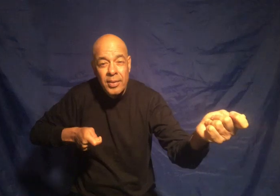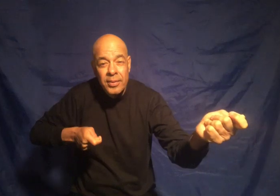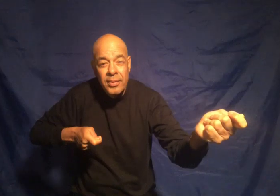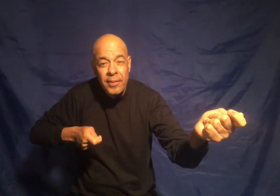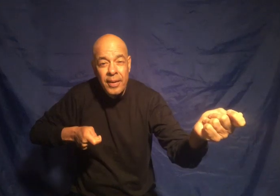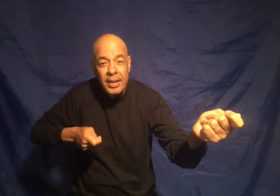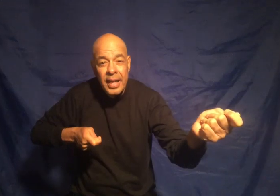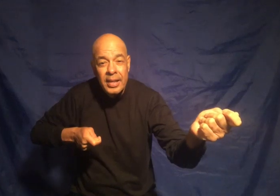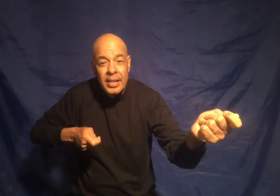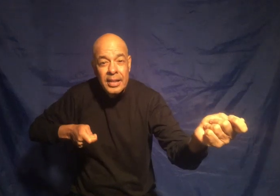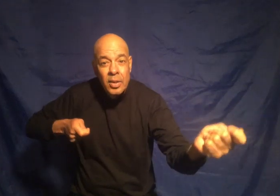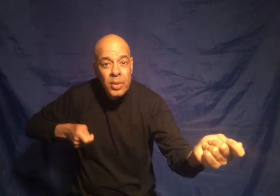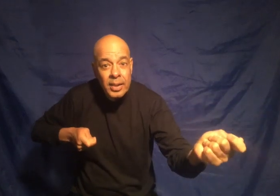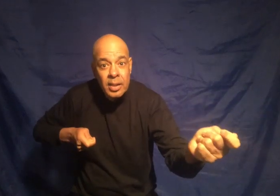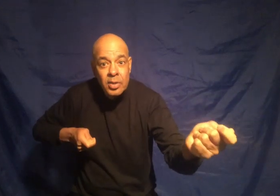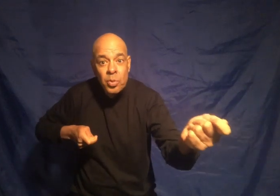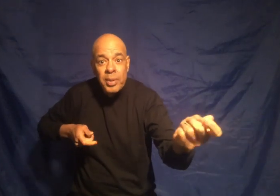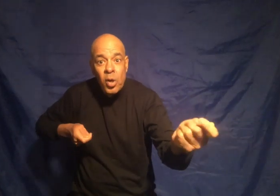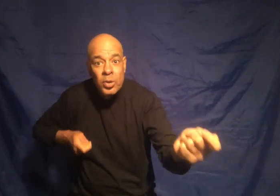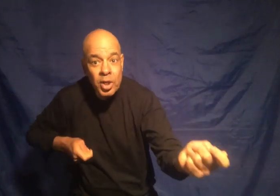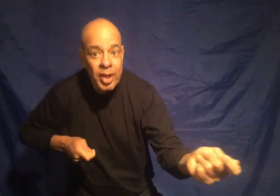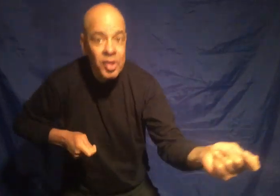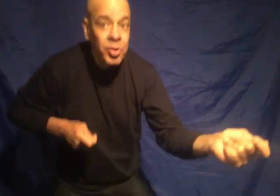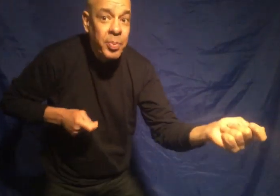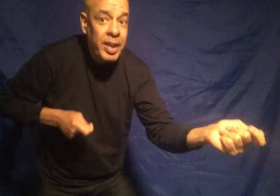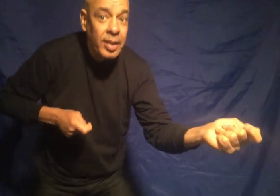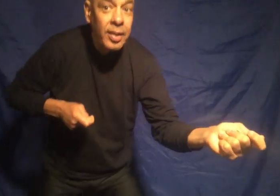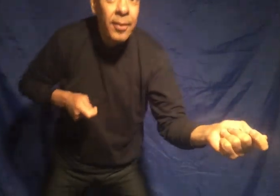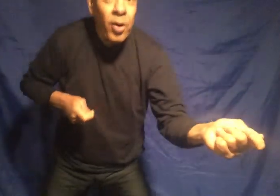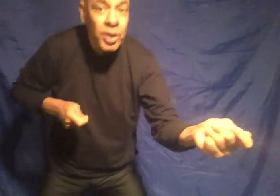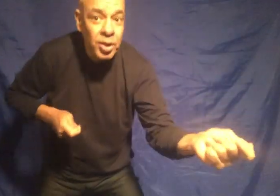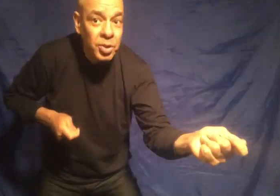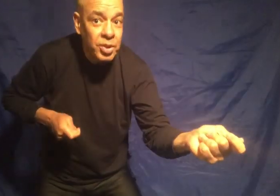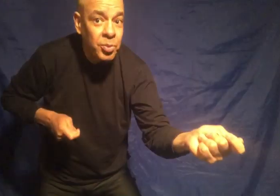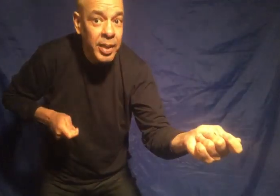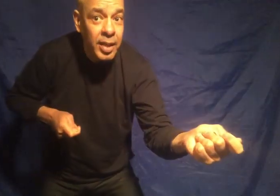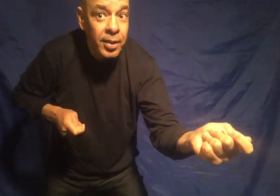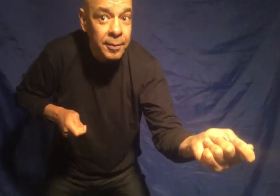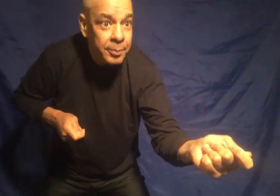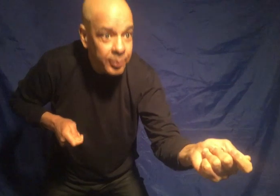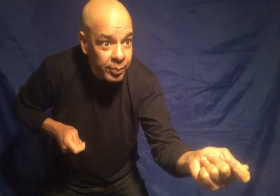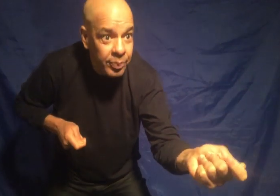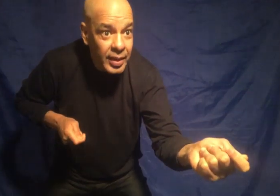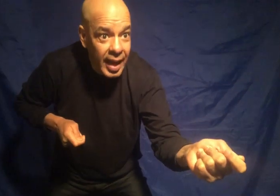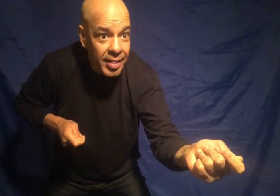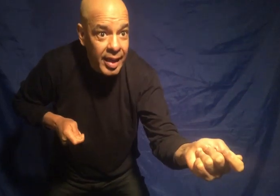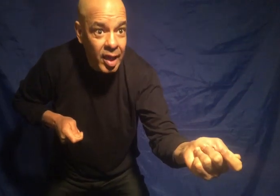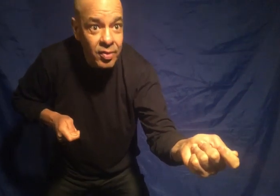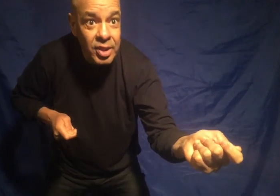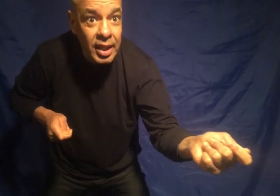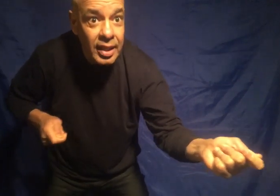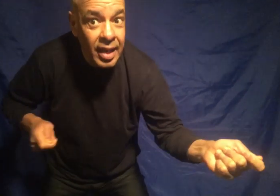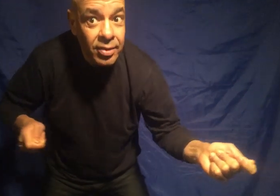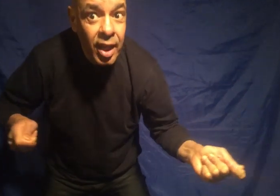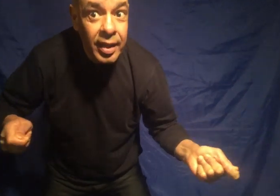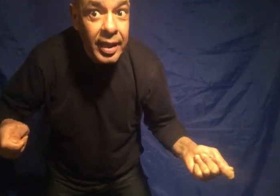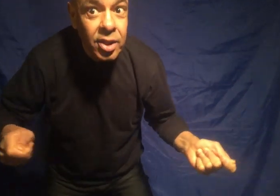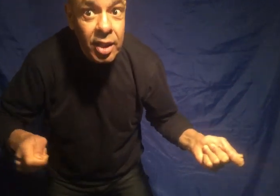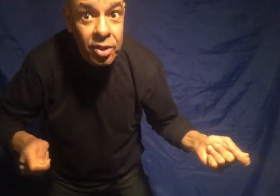okay you don't want to be holding on a spear holding on to a spear and then all of a sudden have the other hand starts